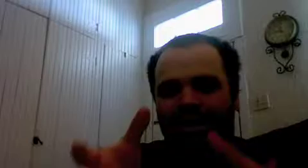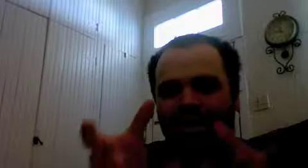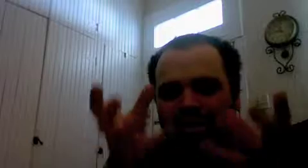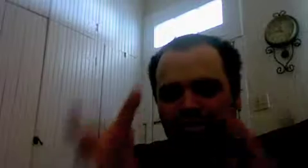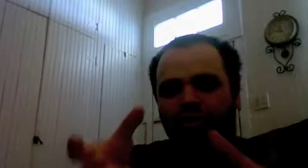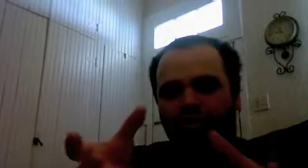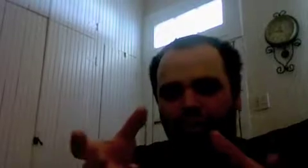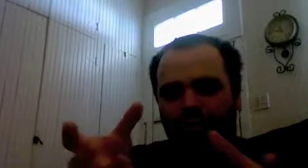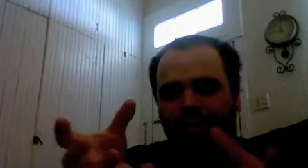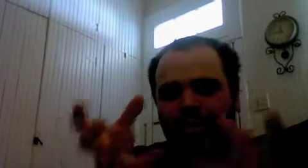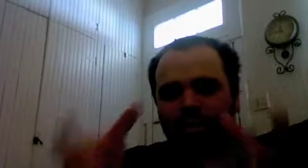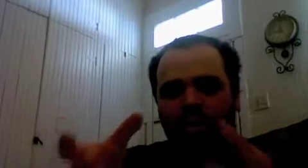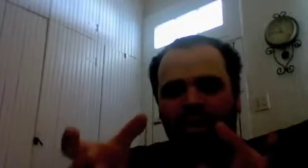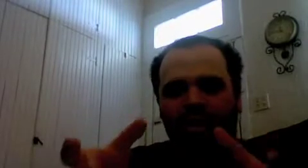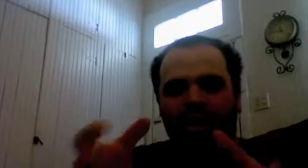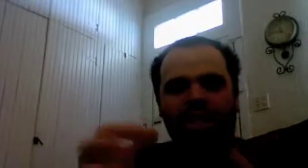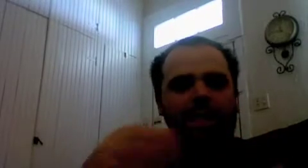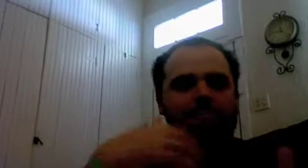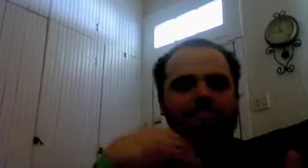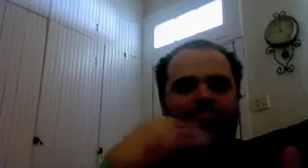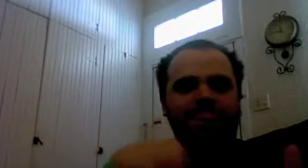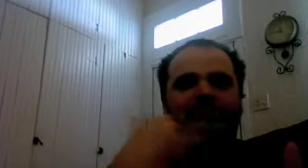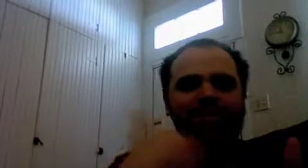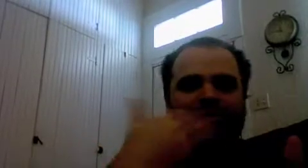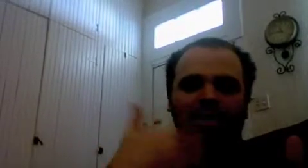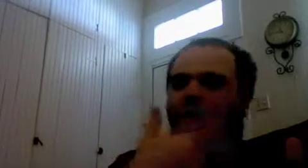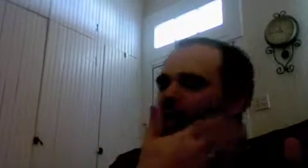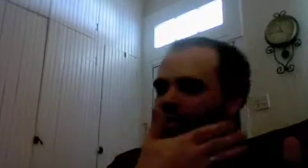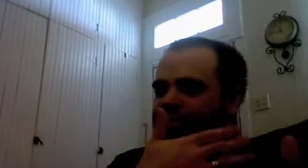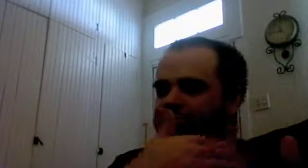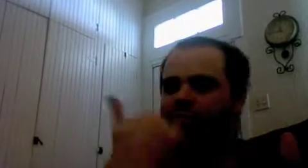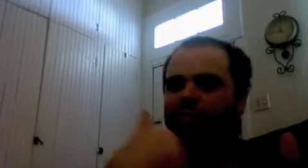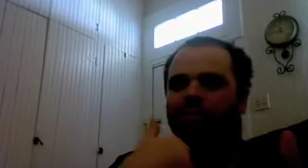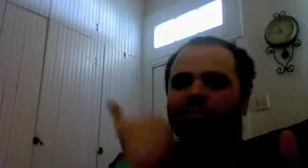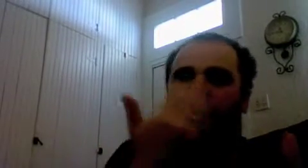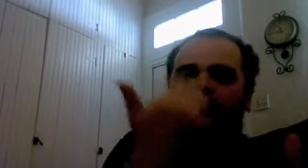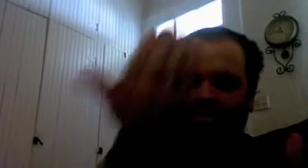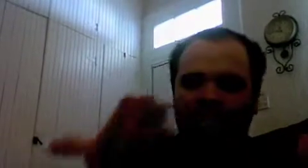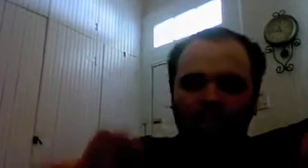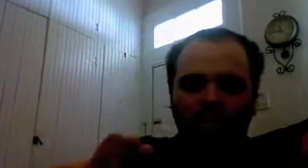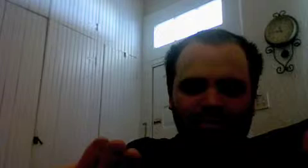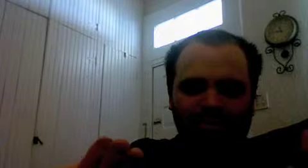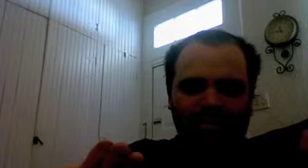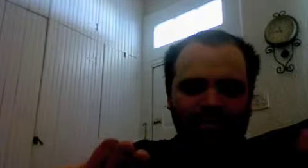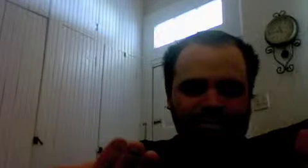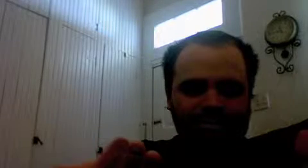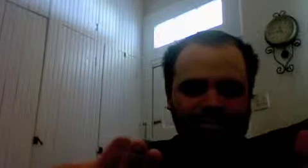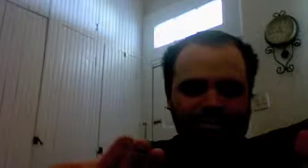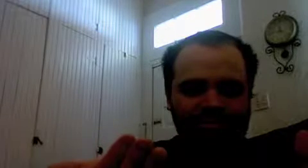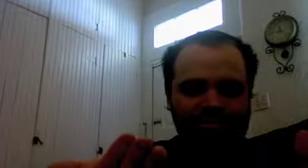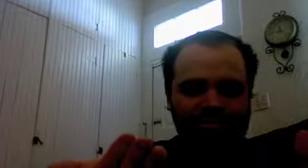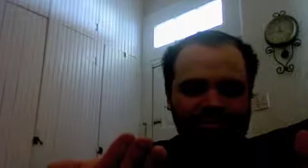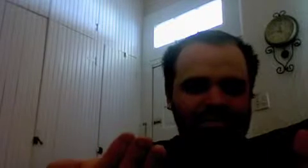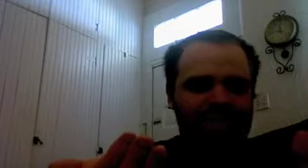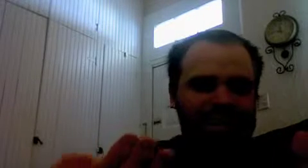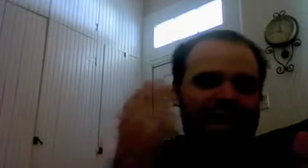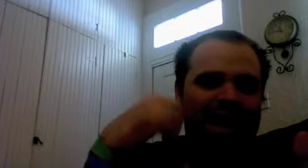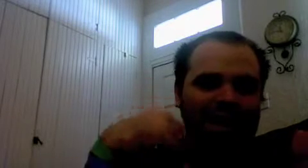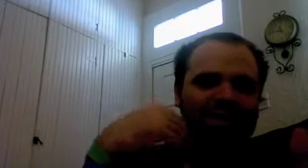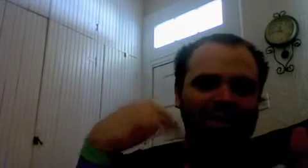a shoe right that's also a form of positing oneself right and then